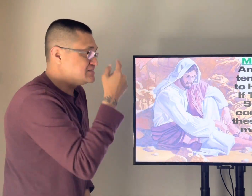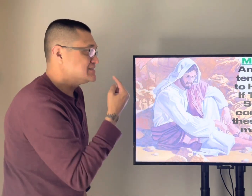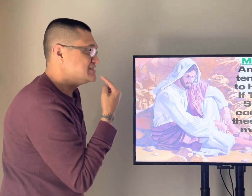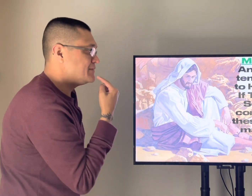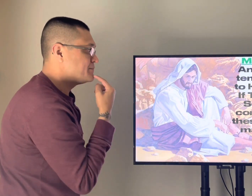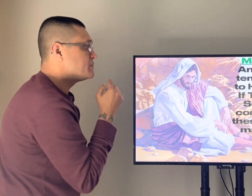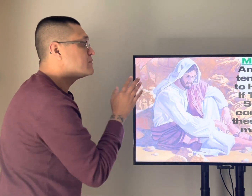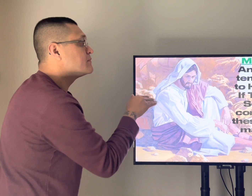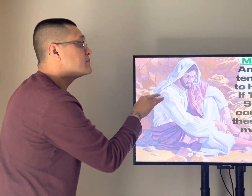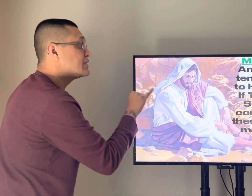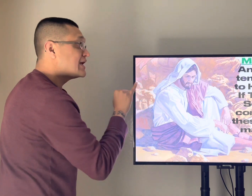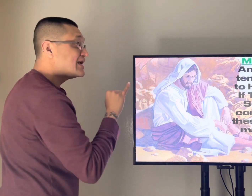he said